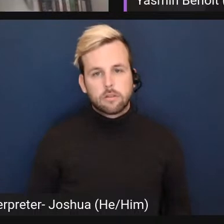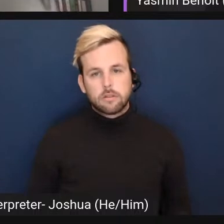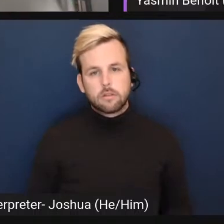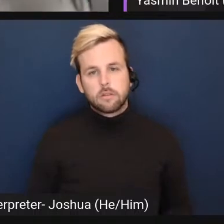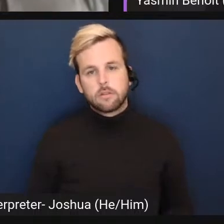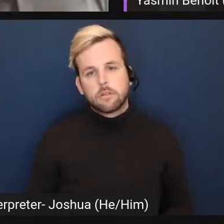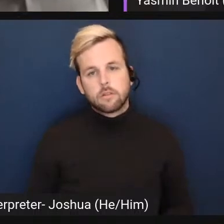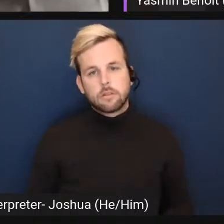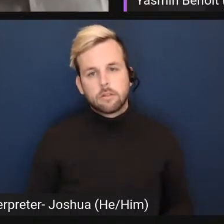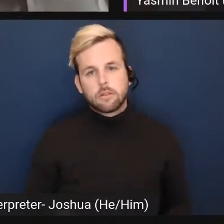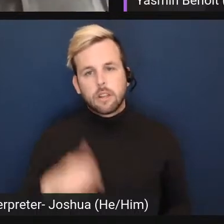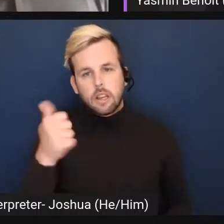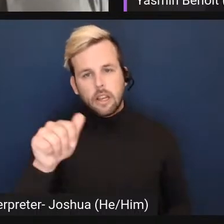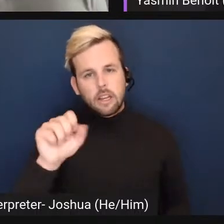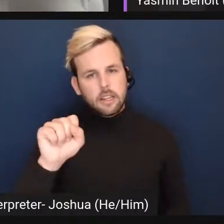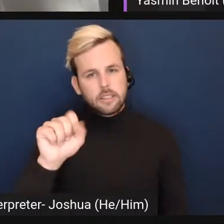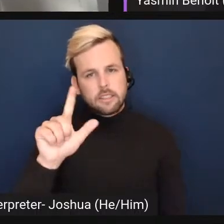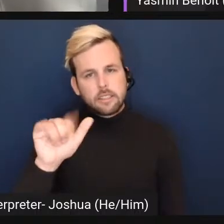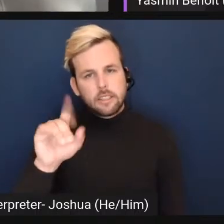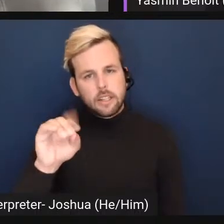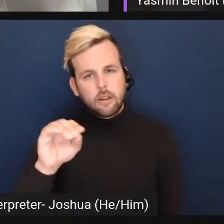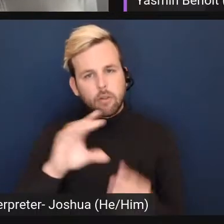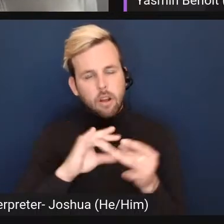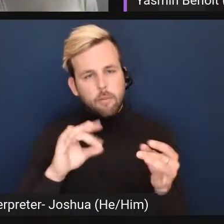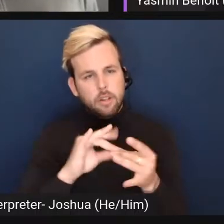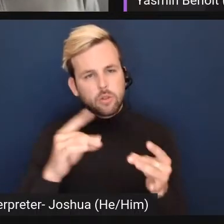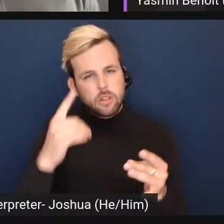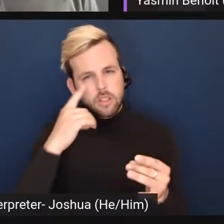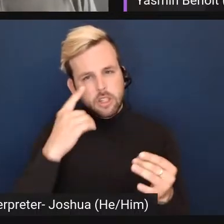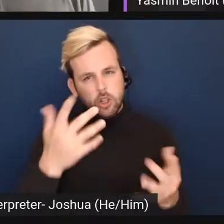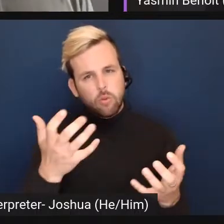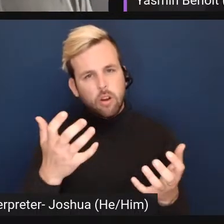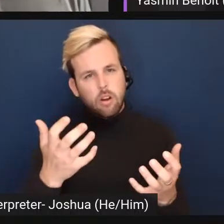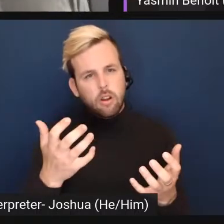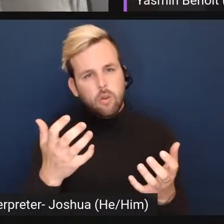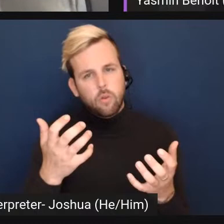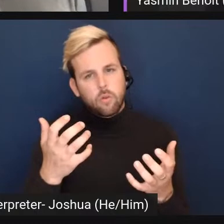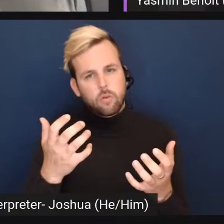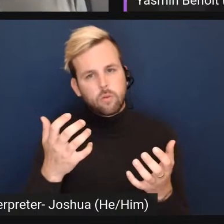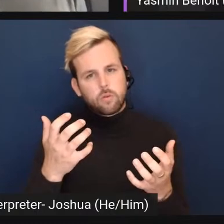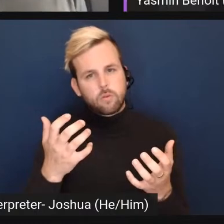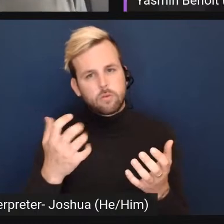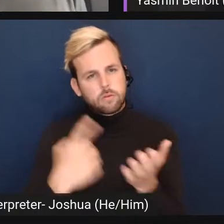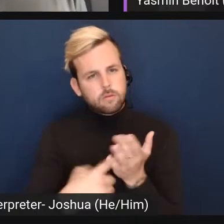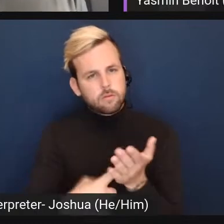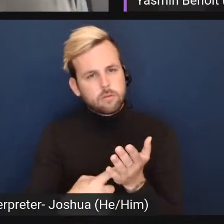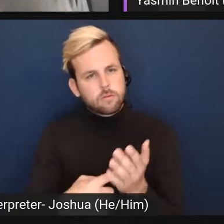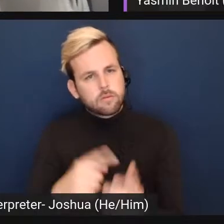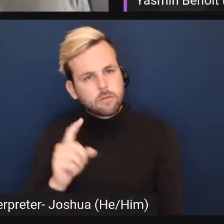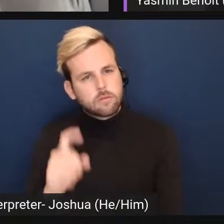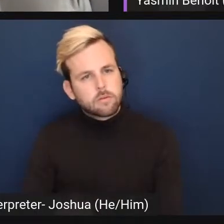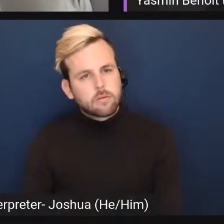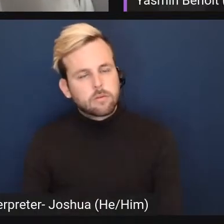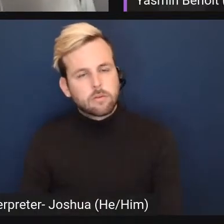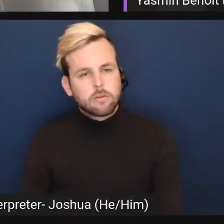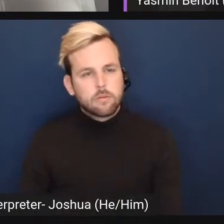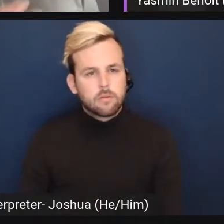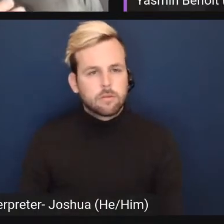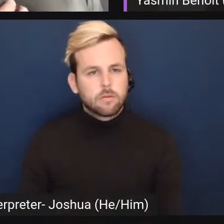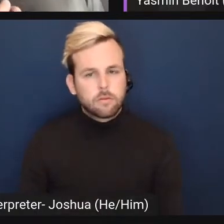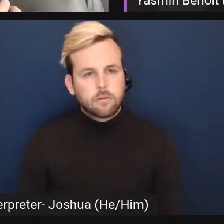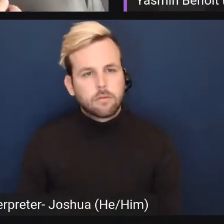are there any slido comments that you think you specifically want, that you specifically want to go into here? Um,